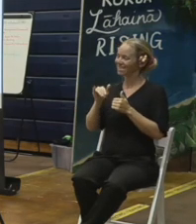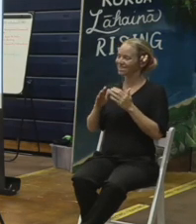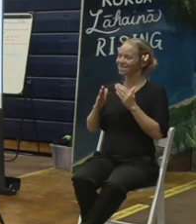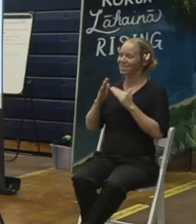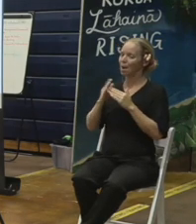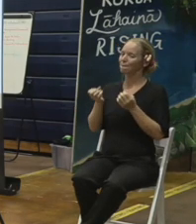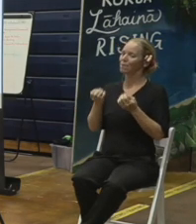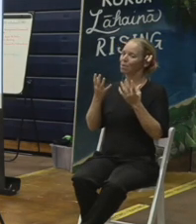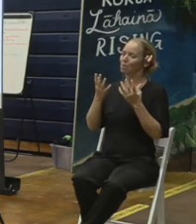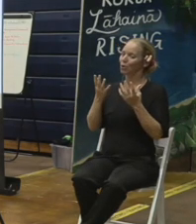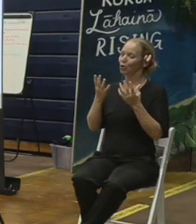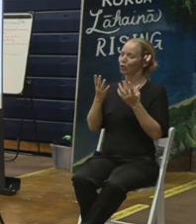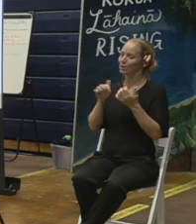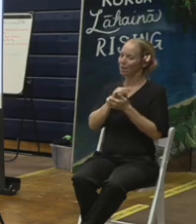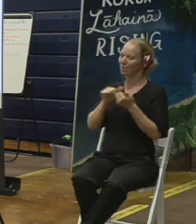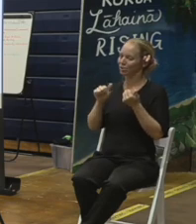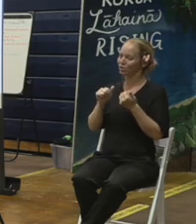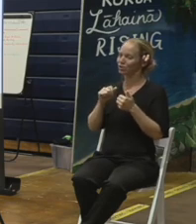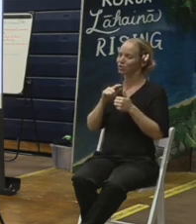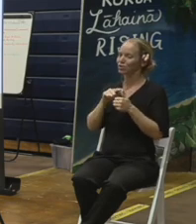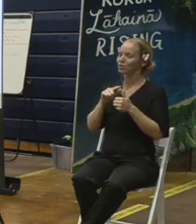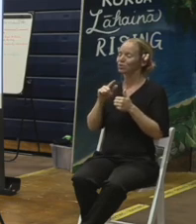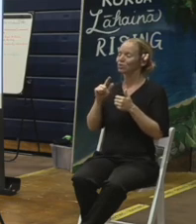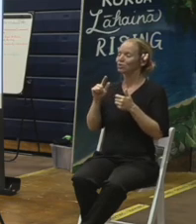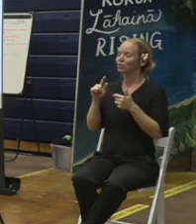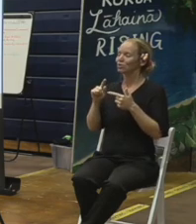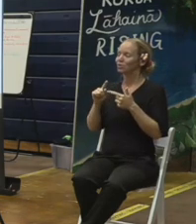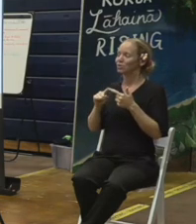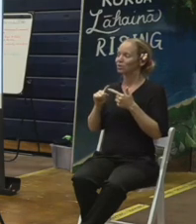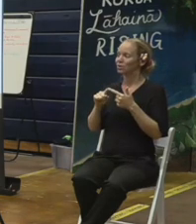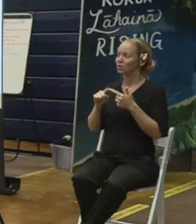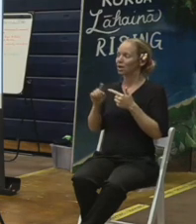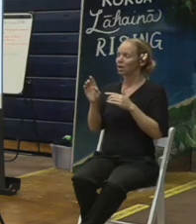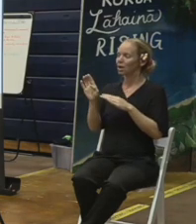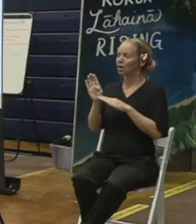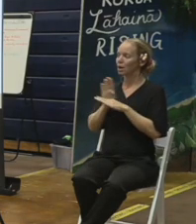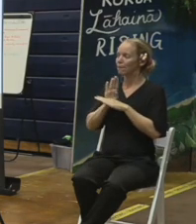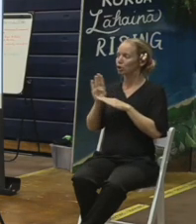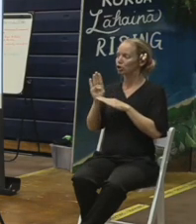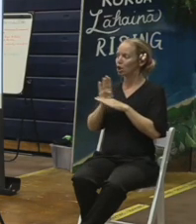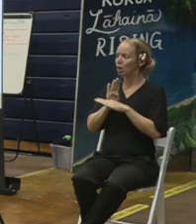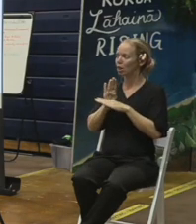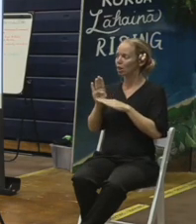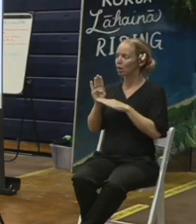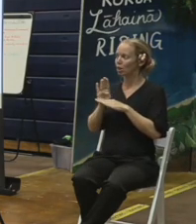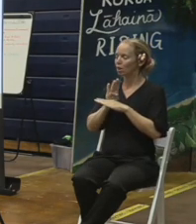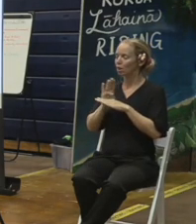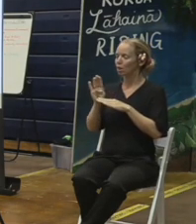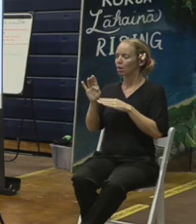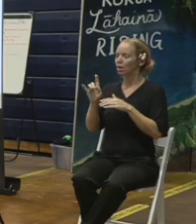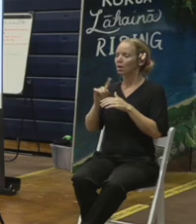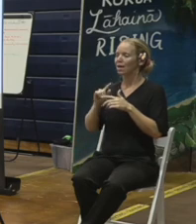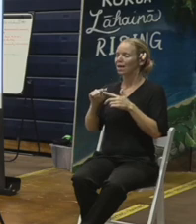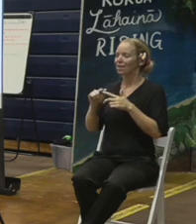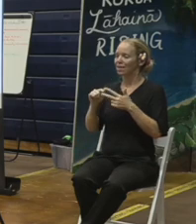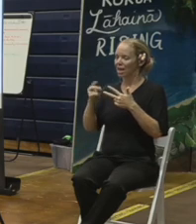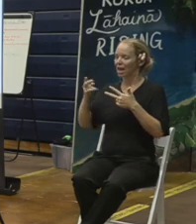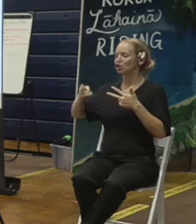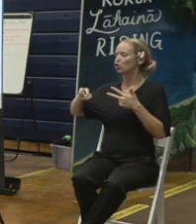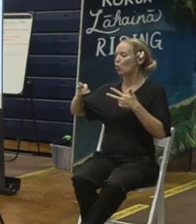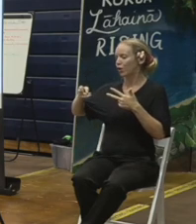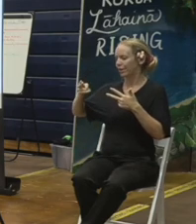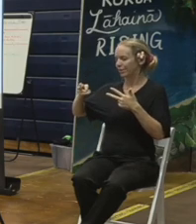and then commercial and public properties is the second category, and then the final category is for historic public properties.